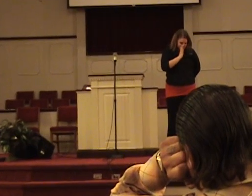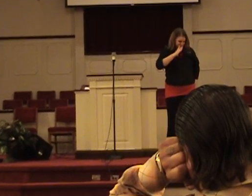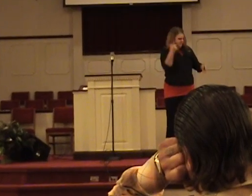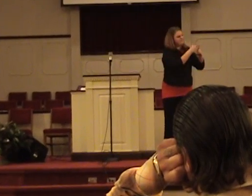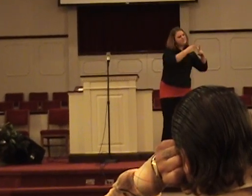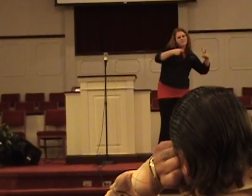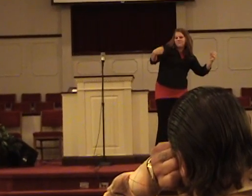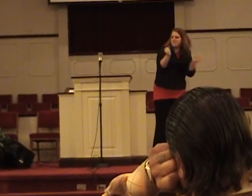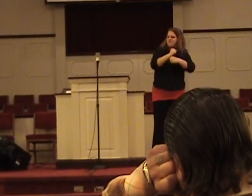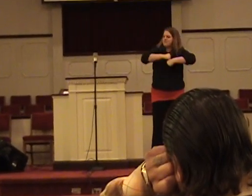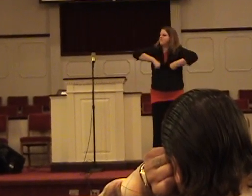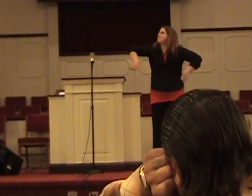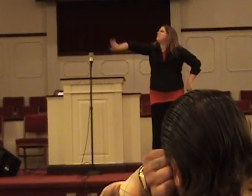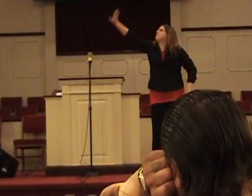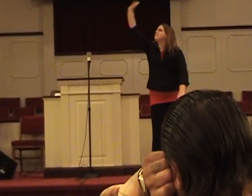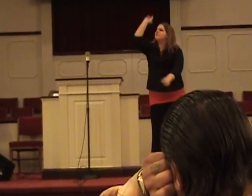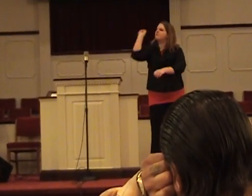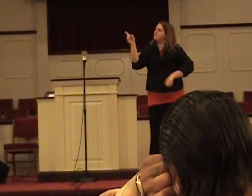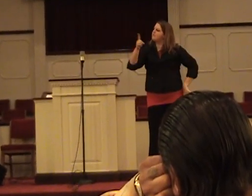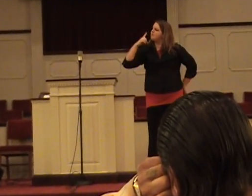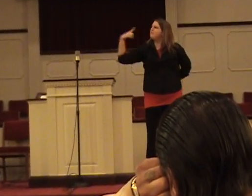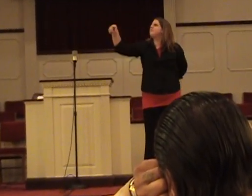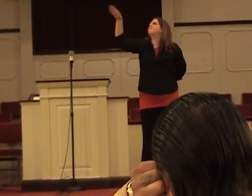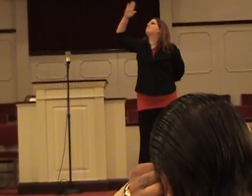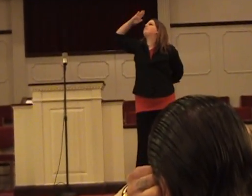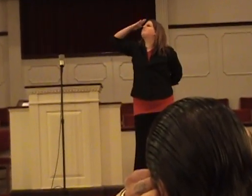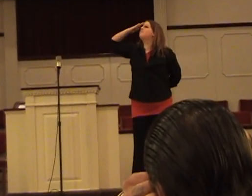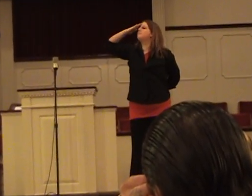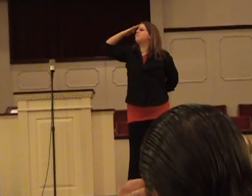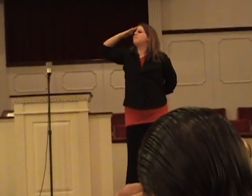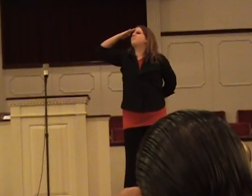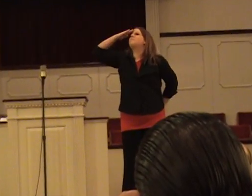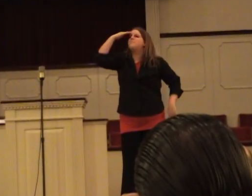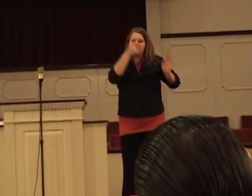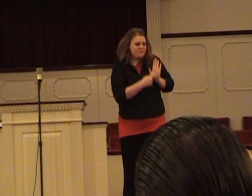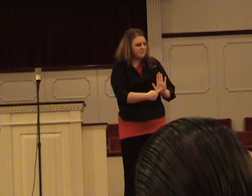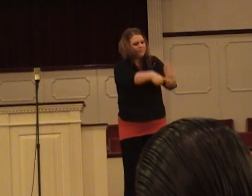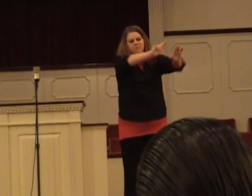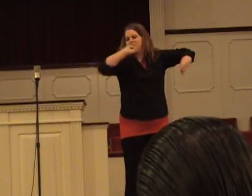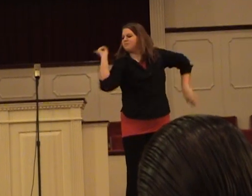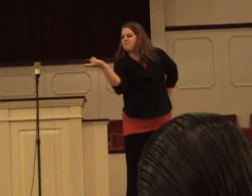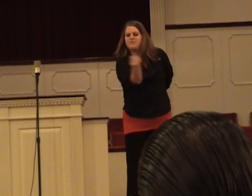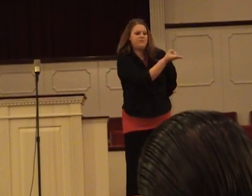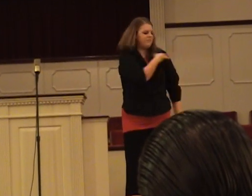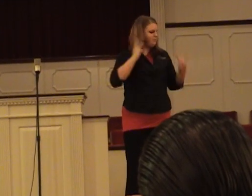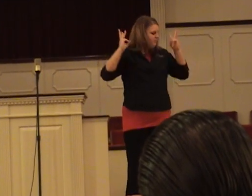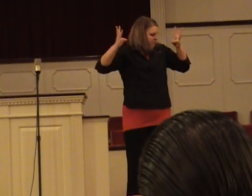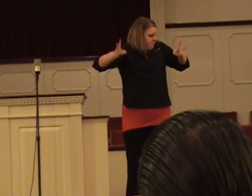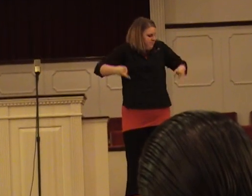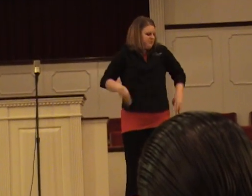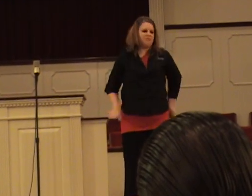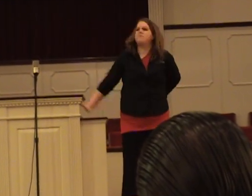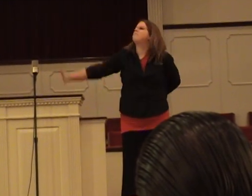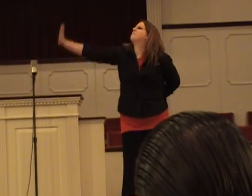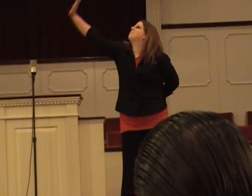Chose to make himself known And show us the way back to him